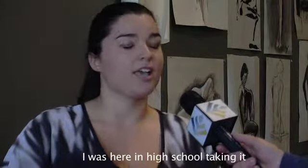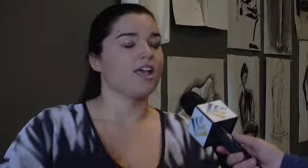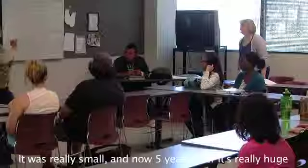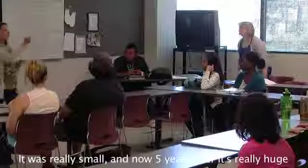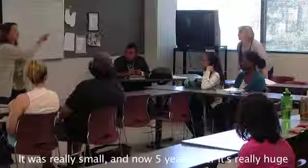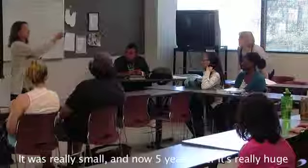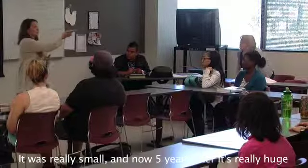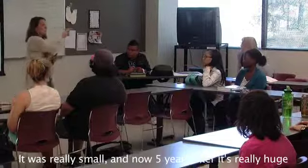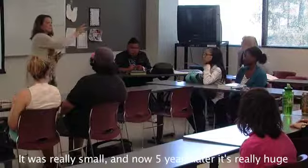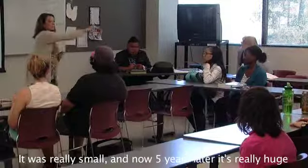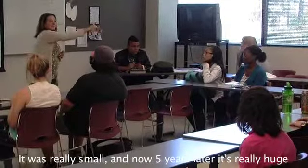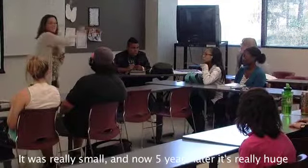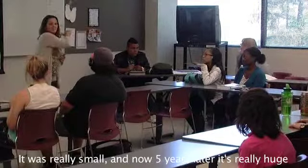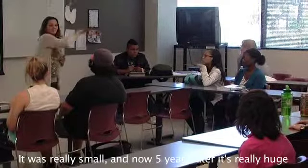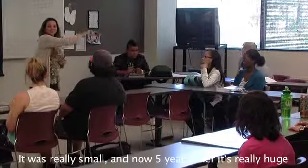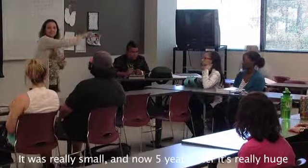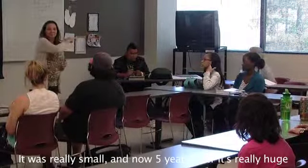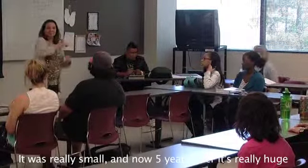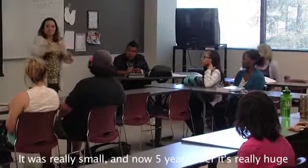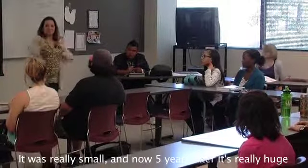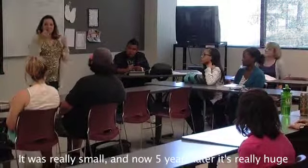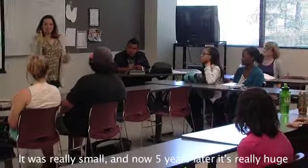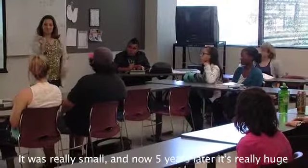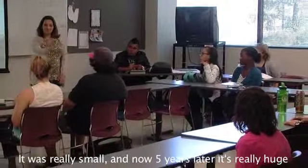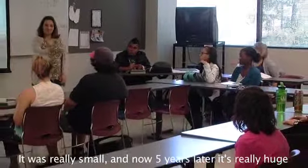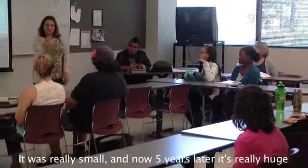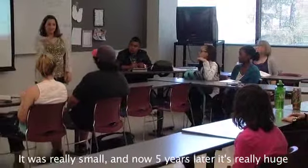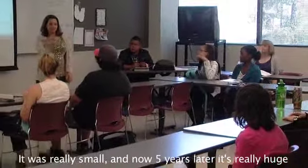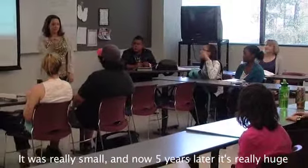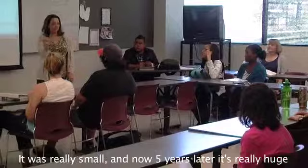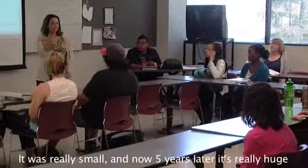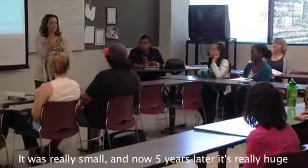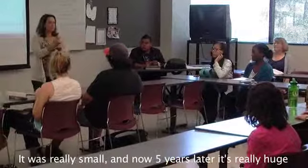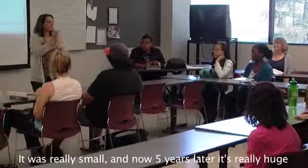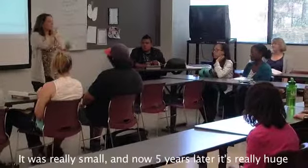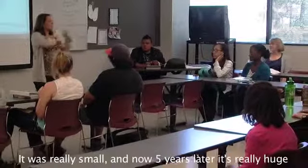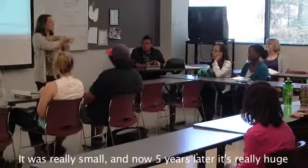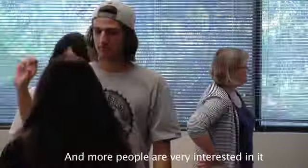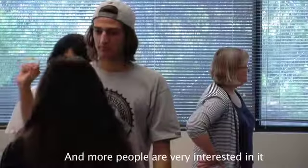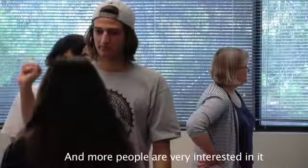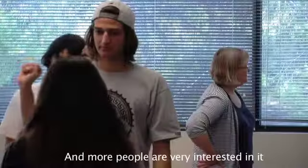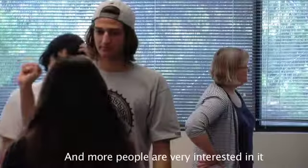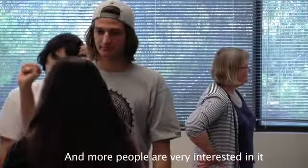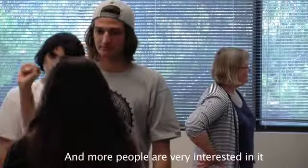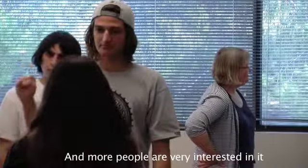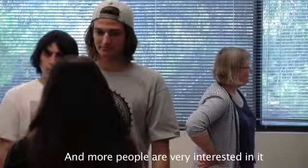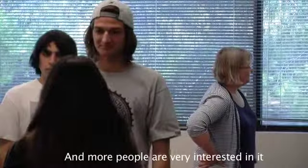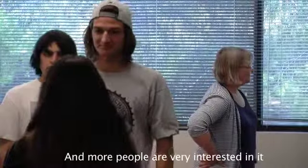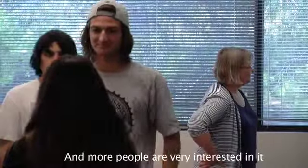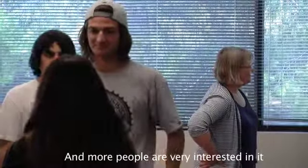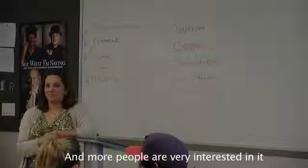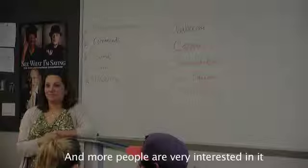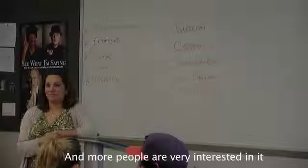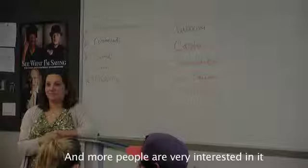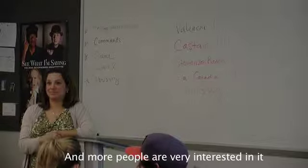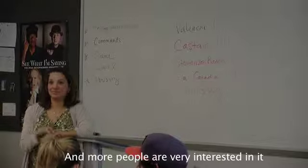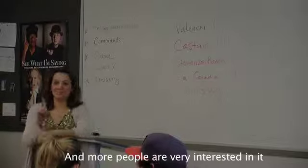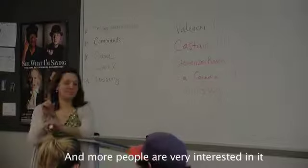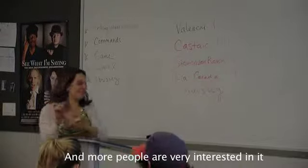and it was very small and now it's five years later. It's really huge and more people are very interested in it.